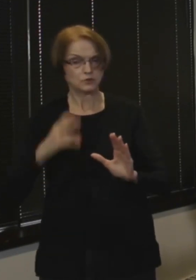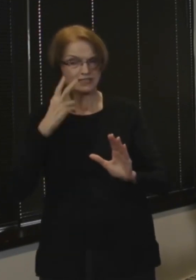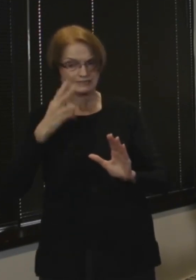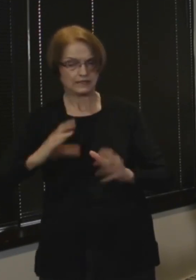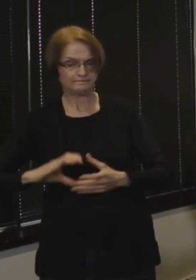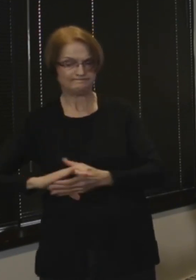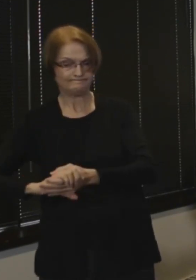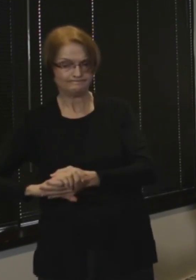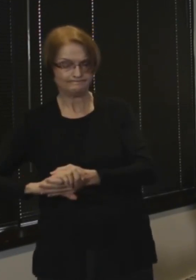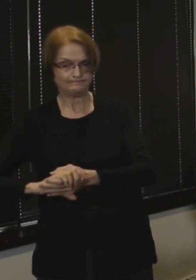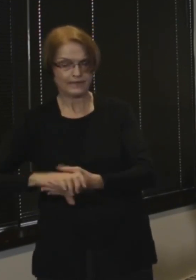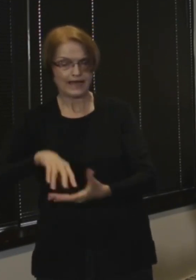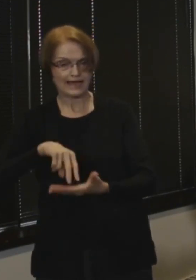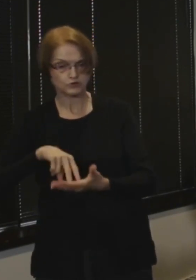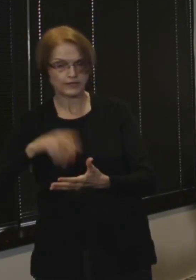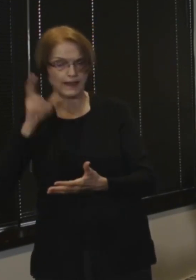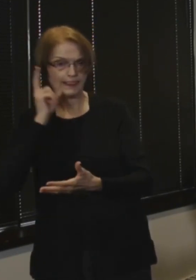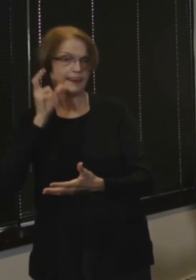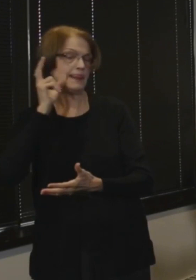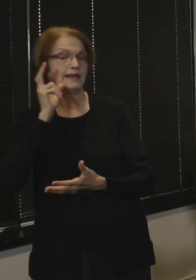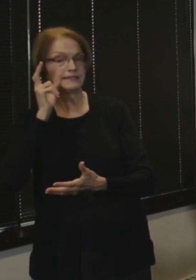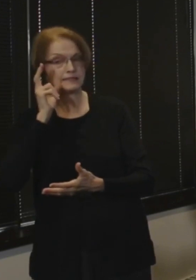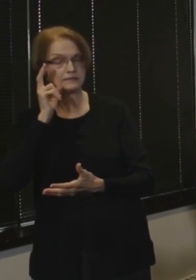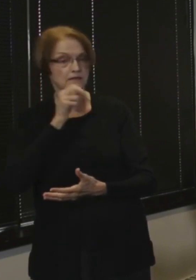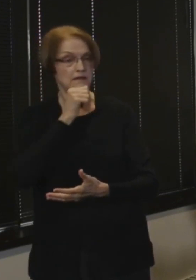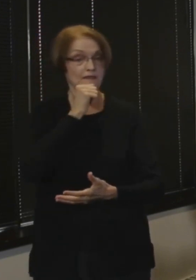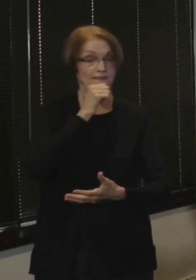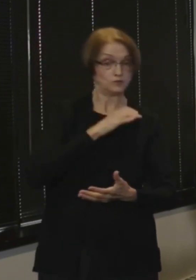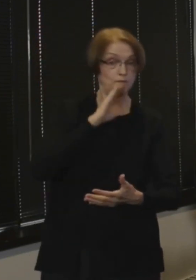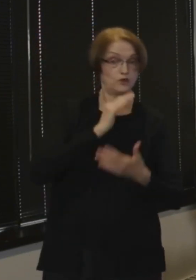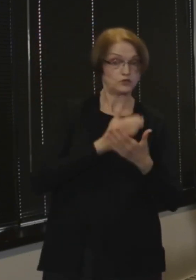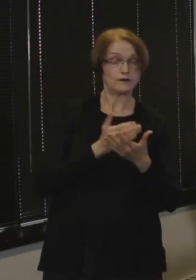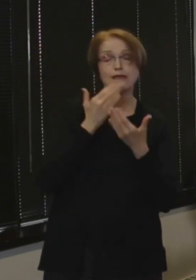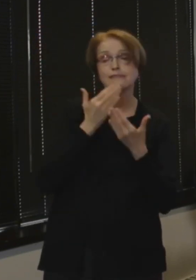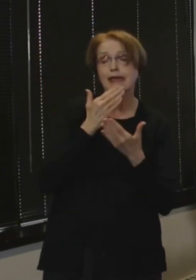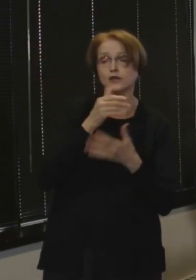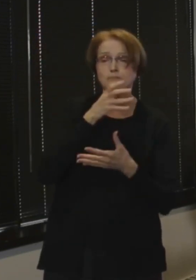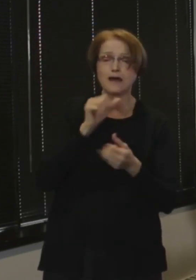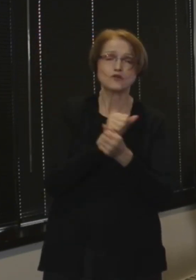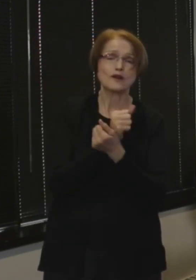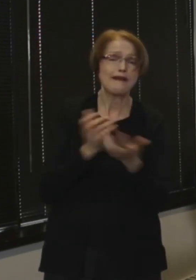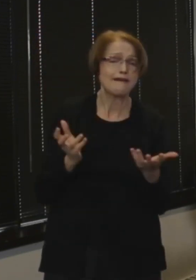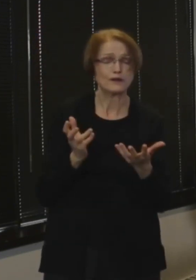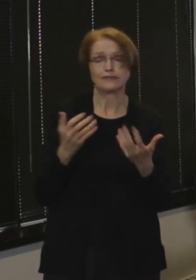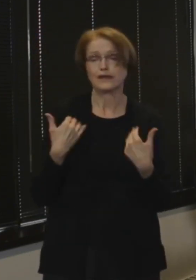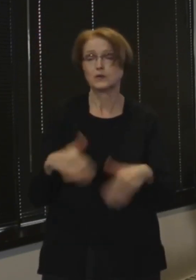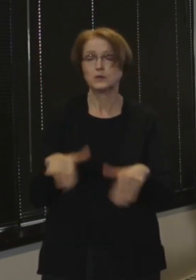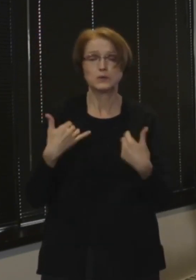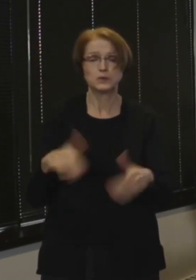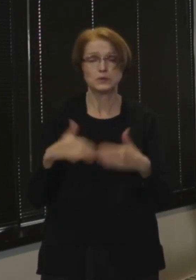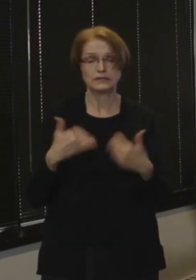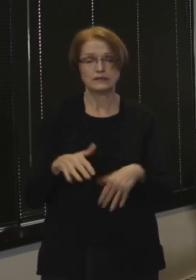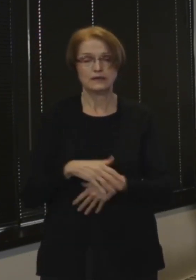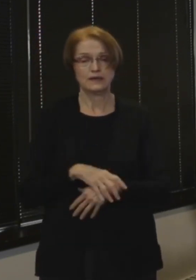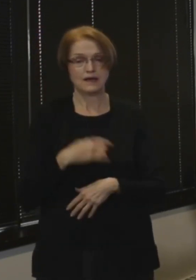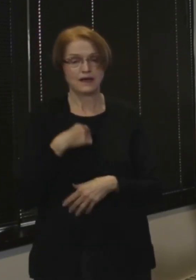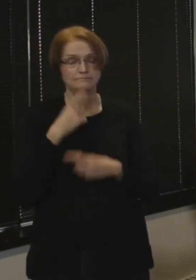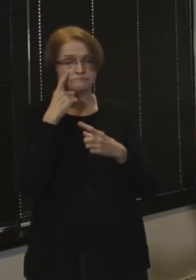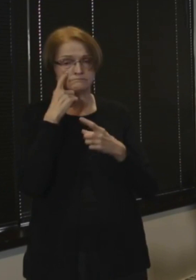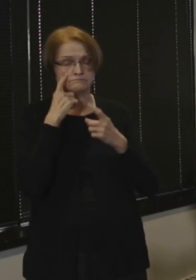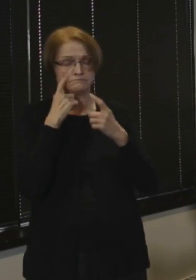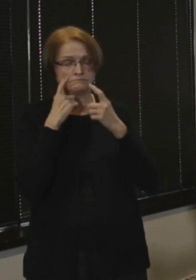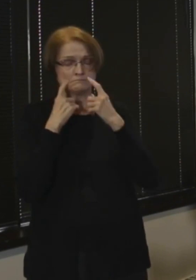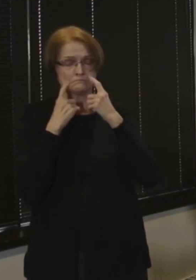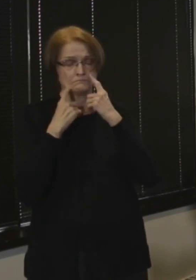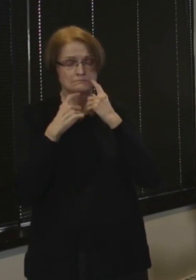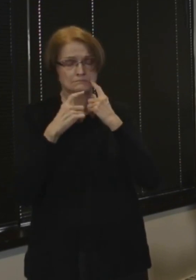As I stood there listening to this woman thank her mother for everything that she has and is. Tears began rolling down my face.